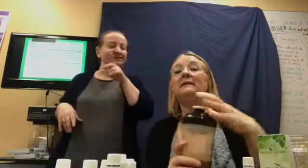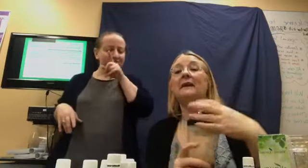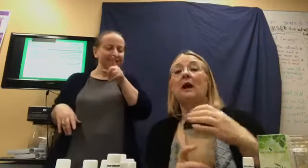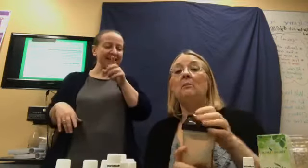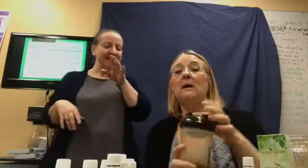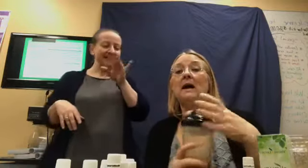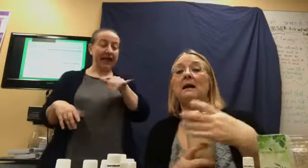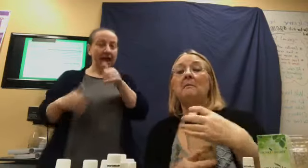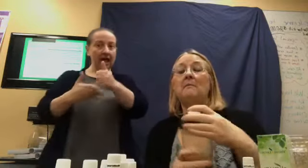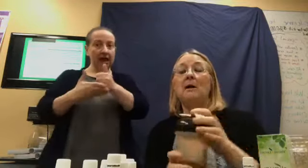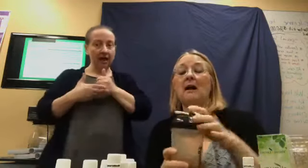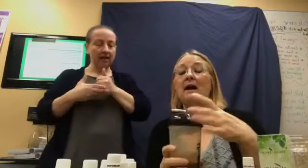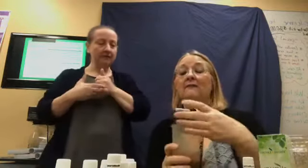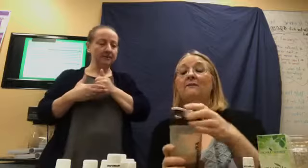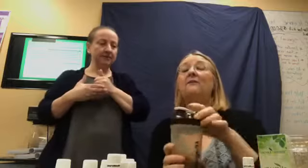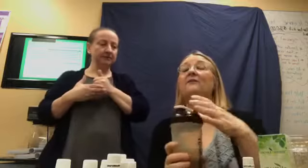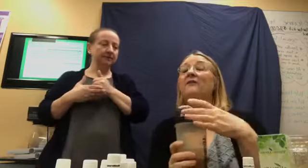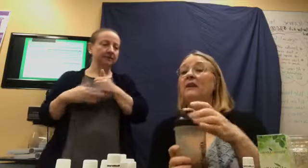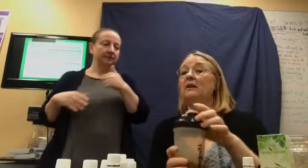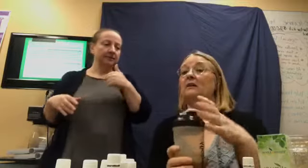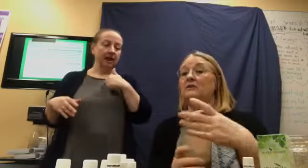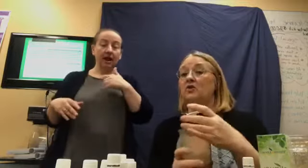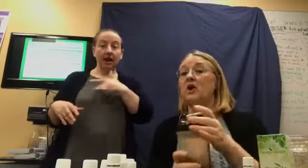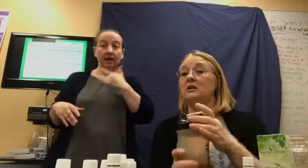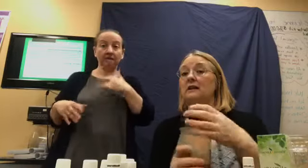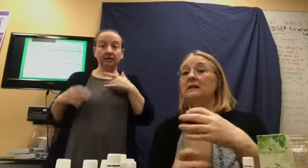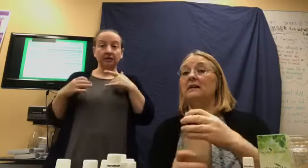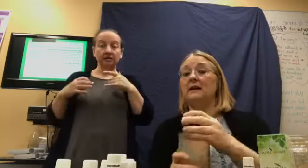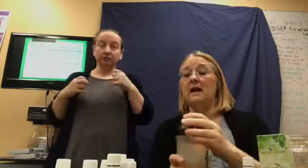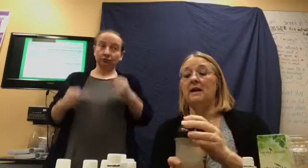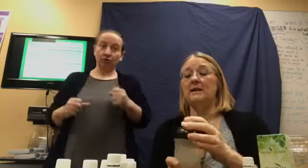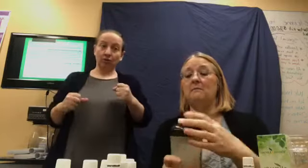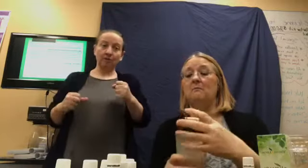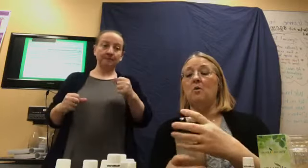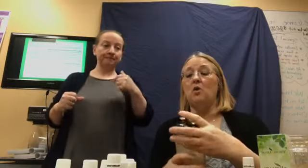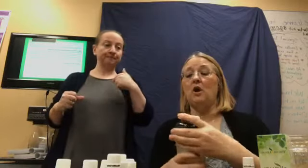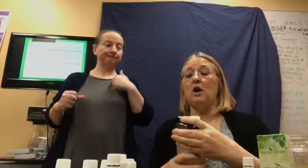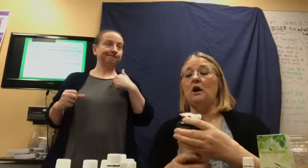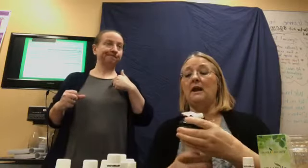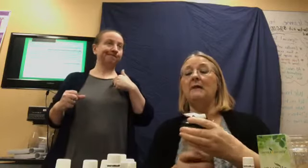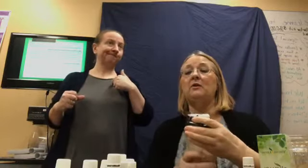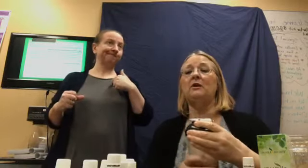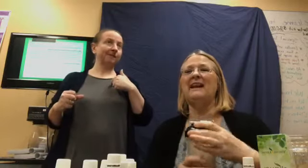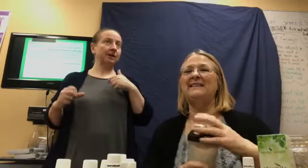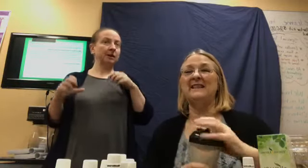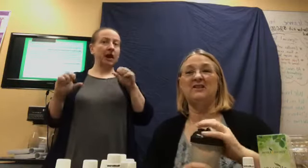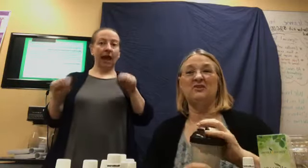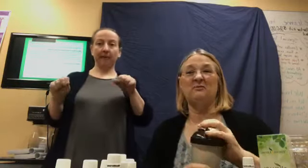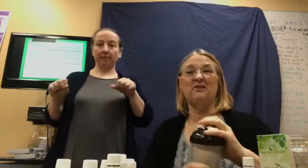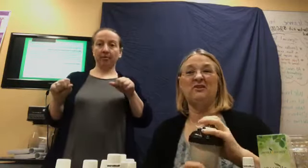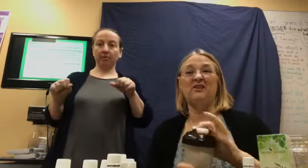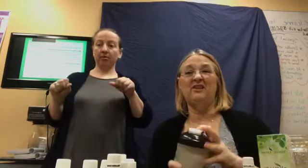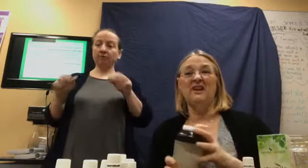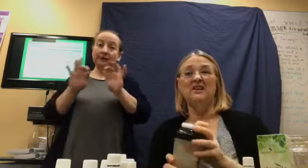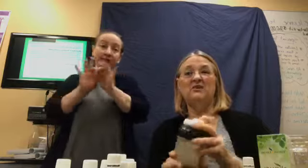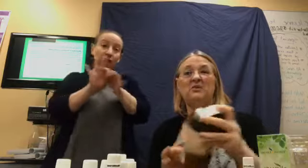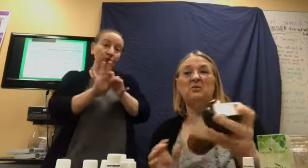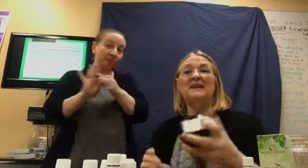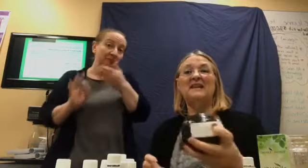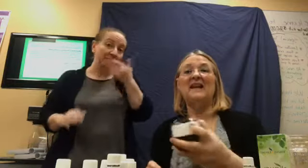help. I'm, I feel strongly that I am more able, as an interpreter, to retain